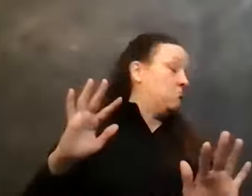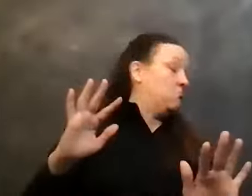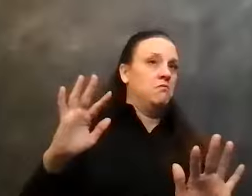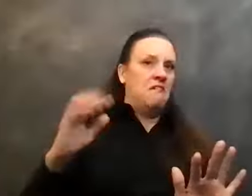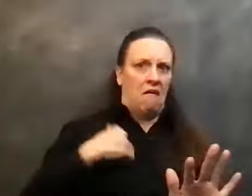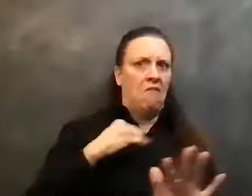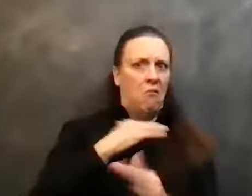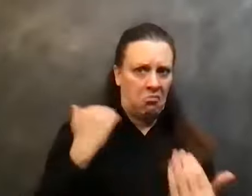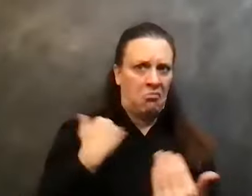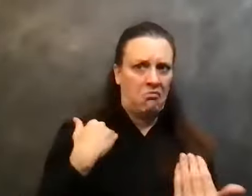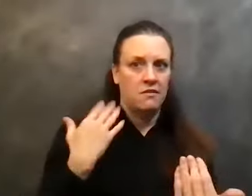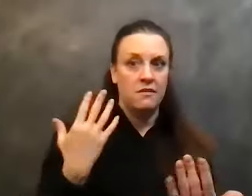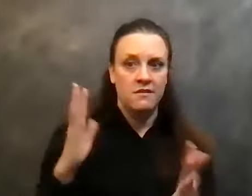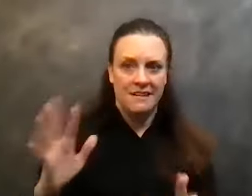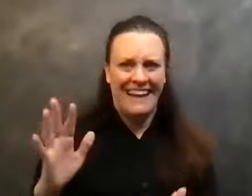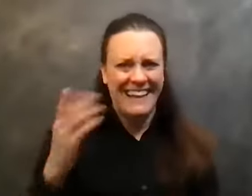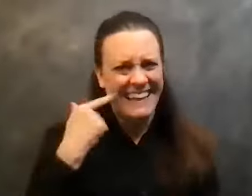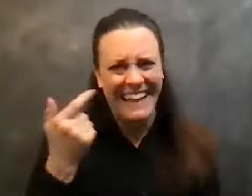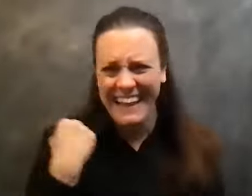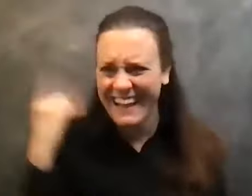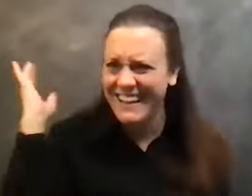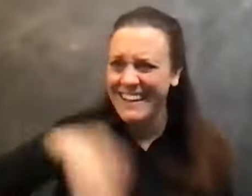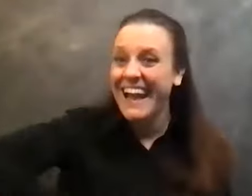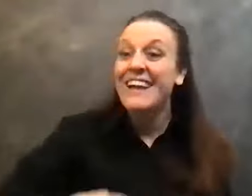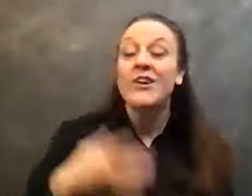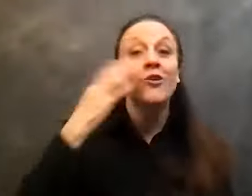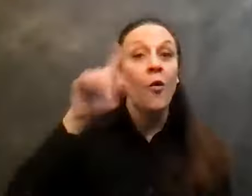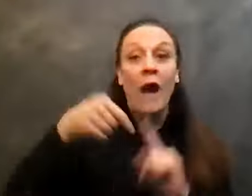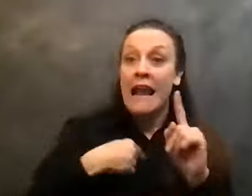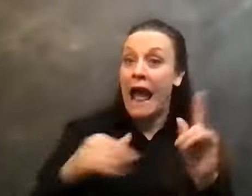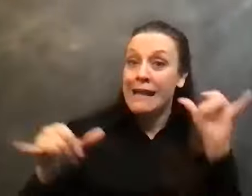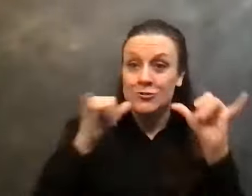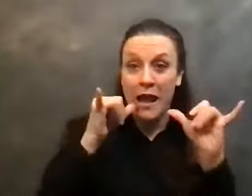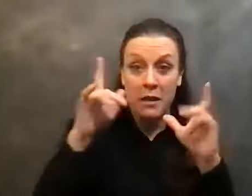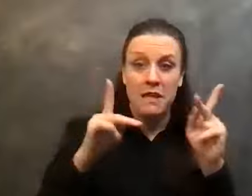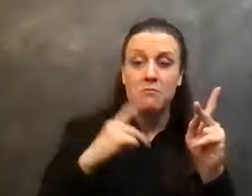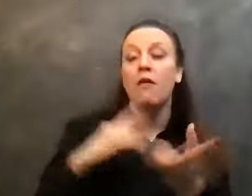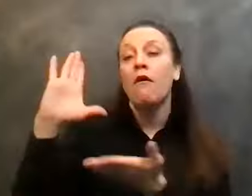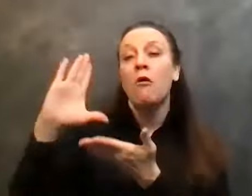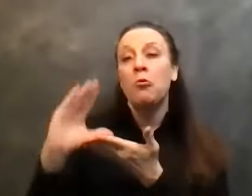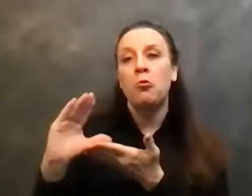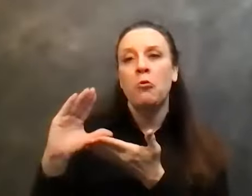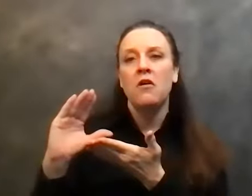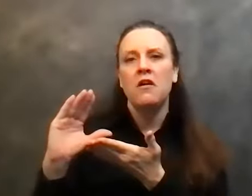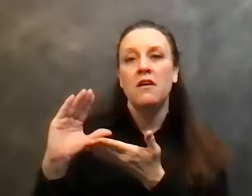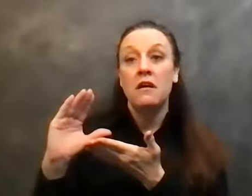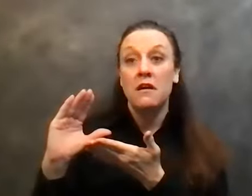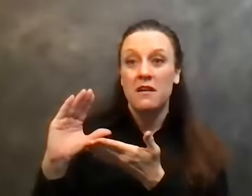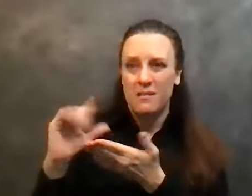enough. I, whenever I drank with people like that later on, it was the last time I ever, I ever bothered